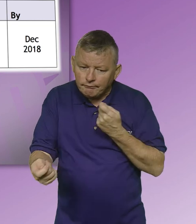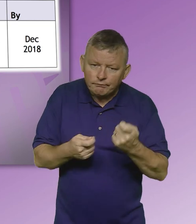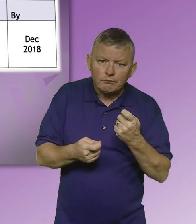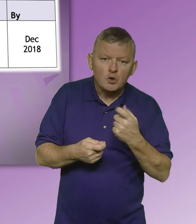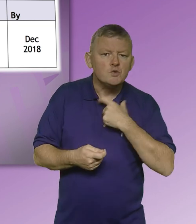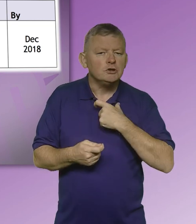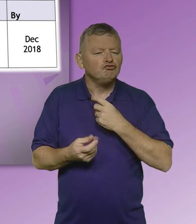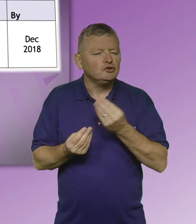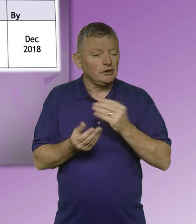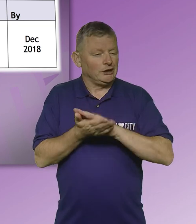Human Resources